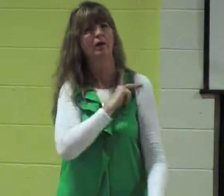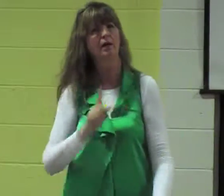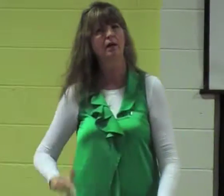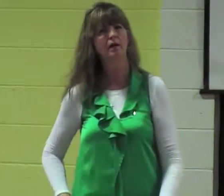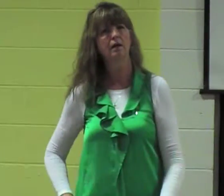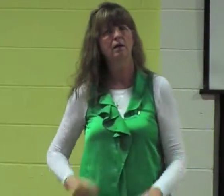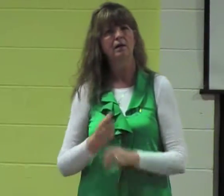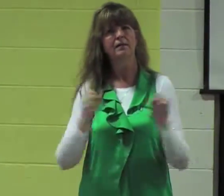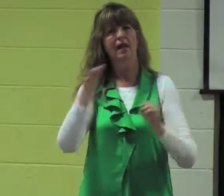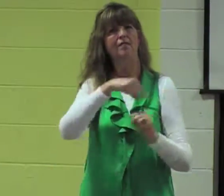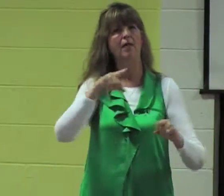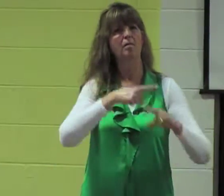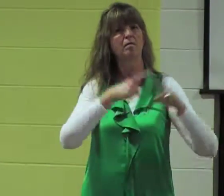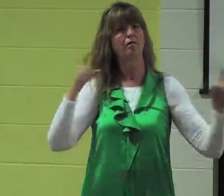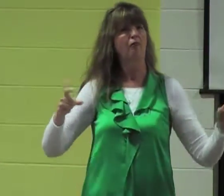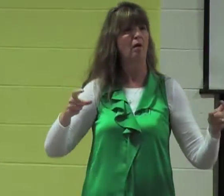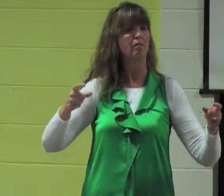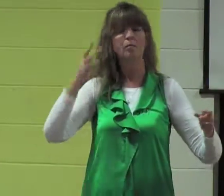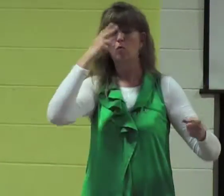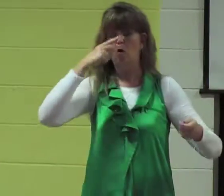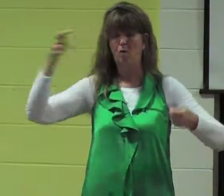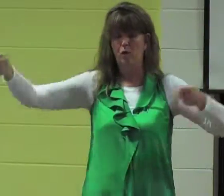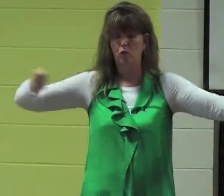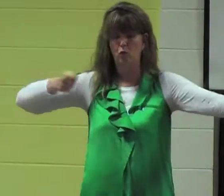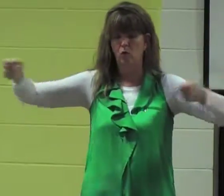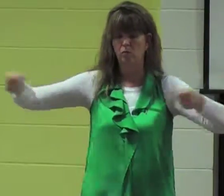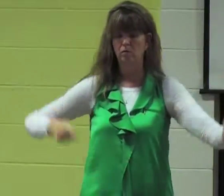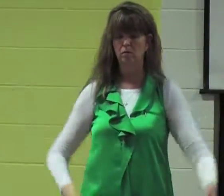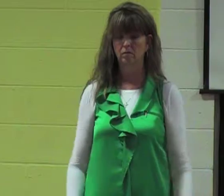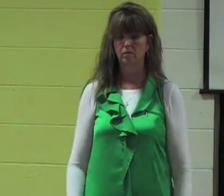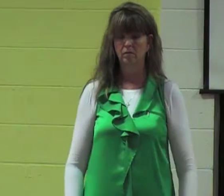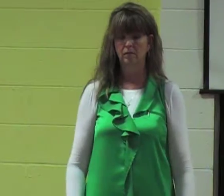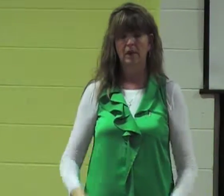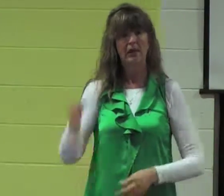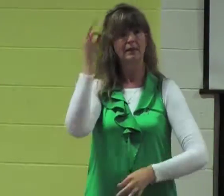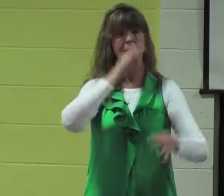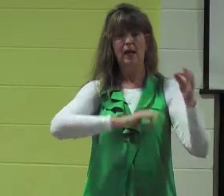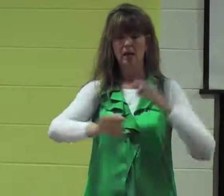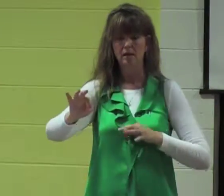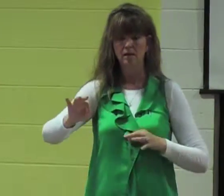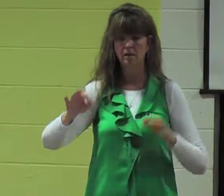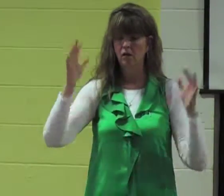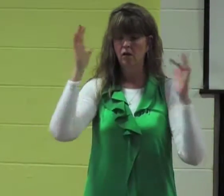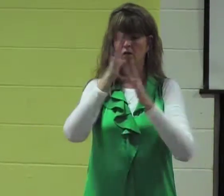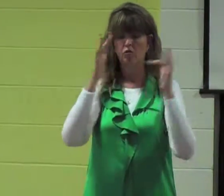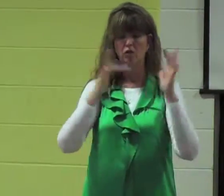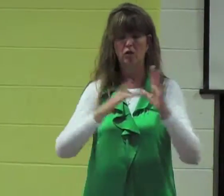they were looking for a king to save them from the Roman Empire but instead